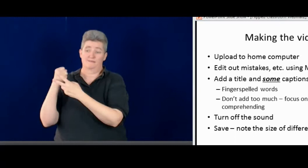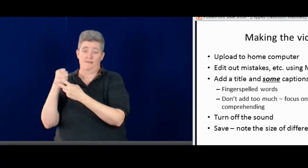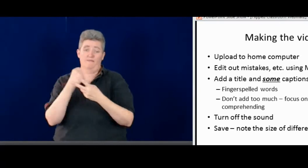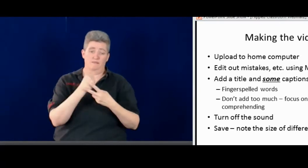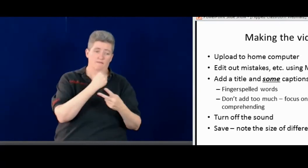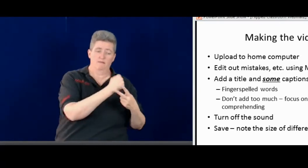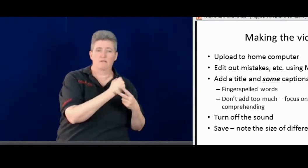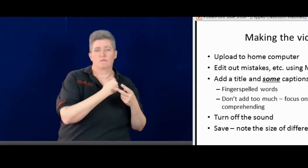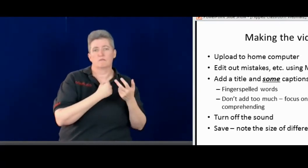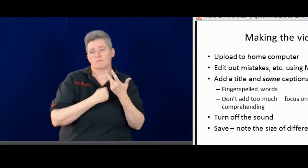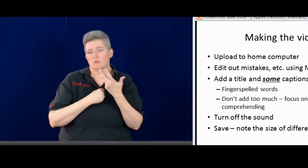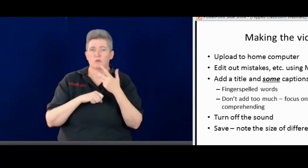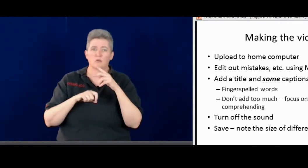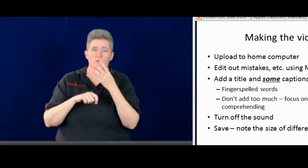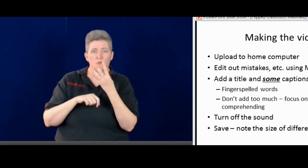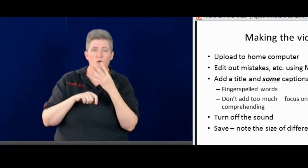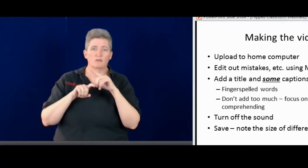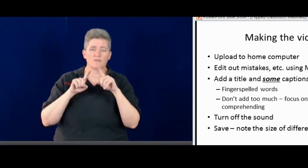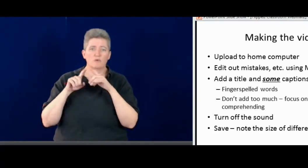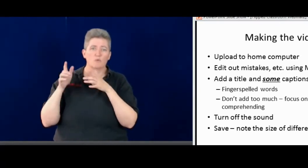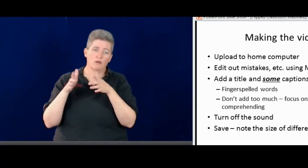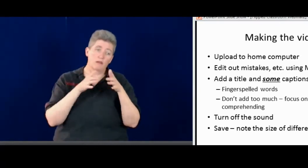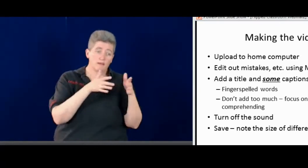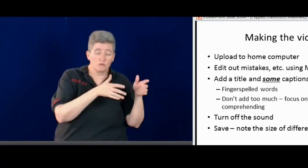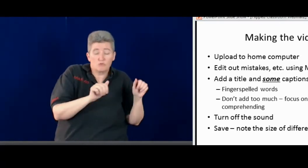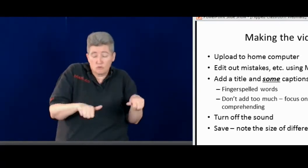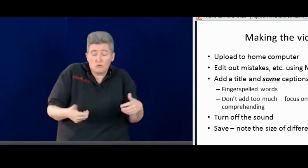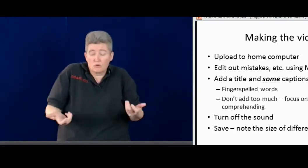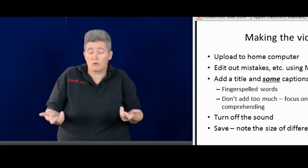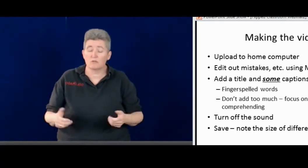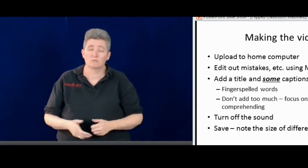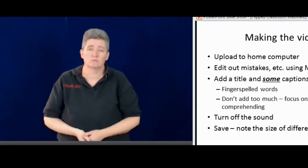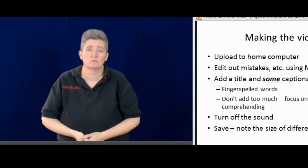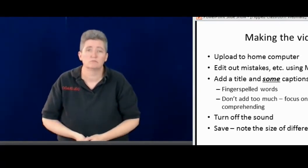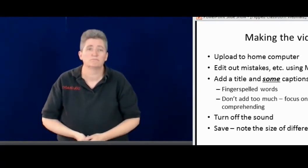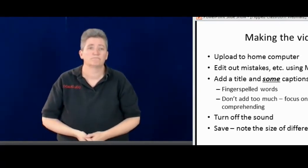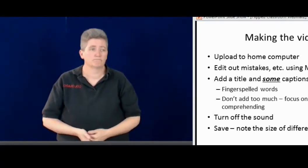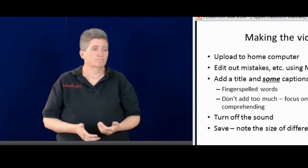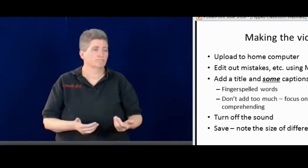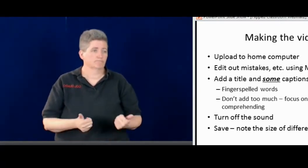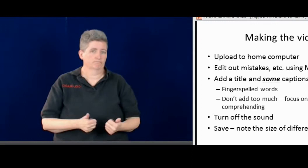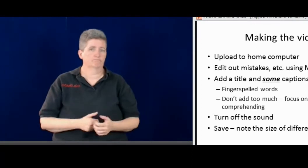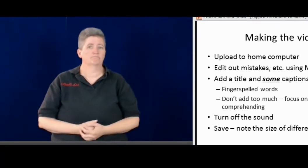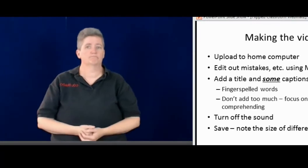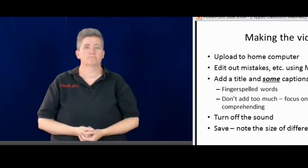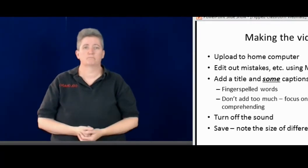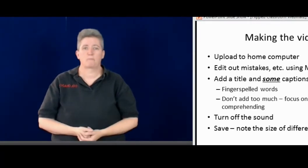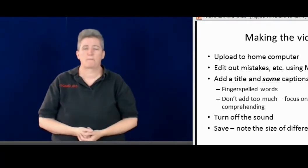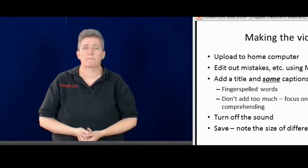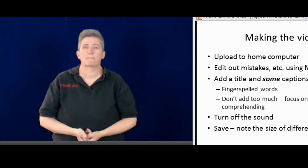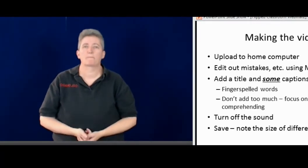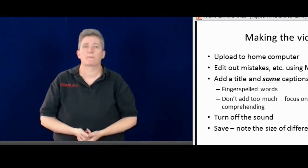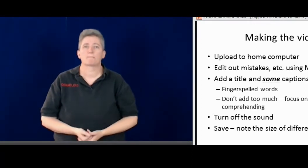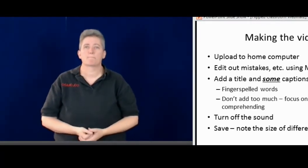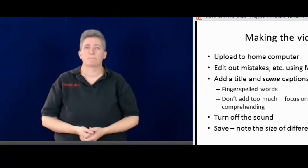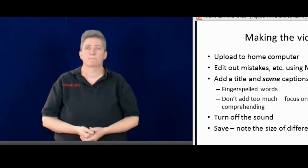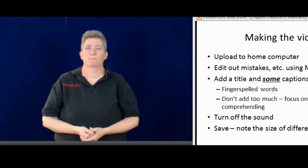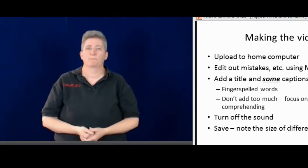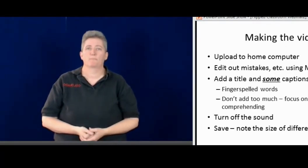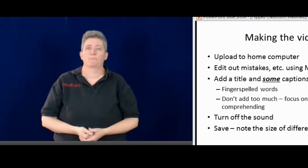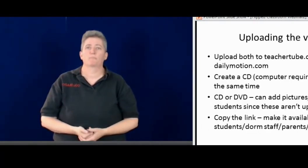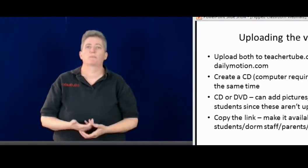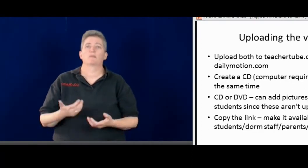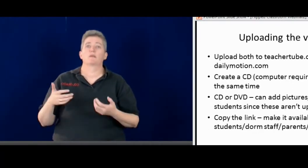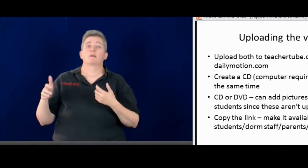So definitely pay attention to that. Especially if you're saving it three or four different ways. Which you can, absolutely. But be conscious of that size.